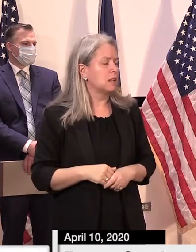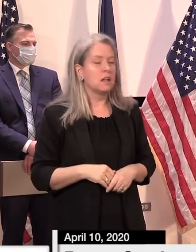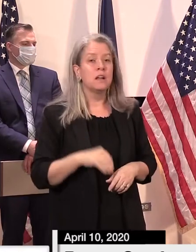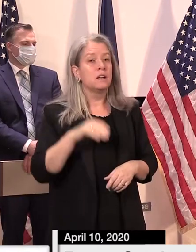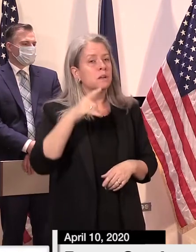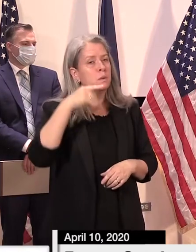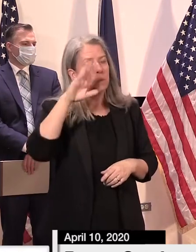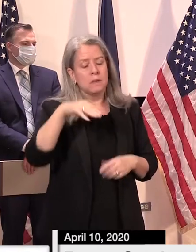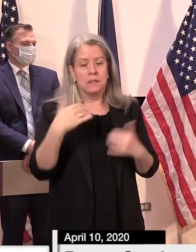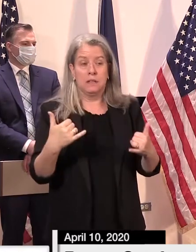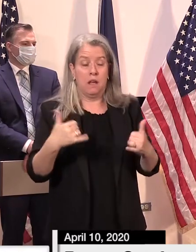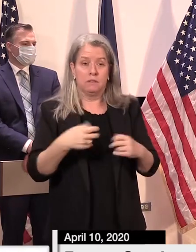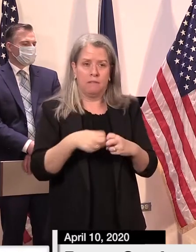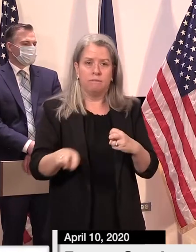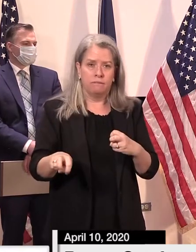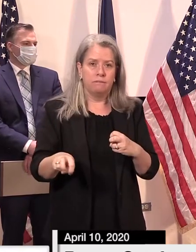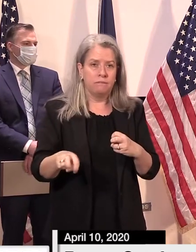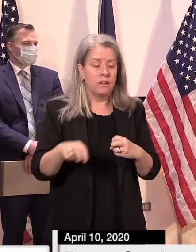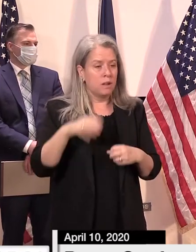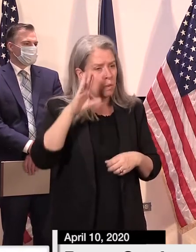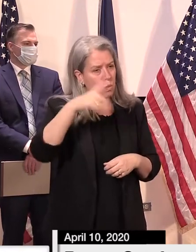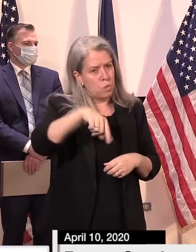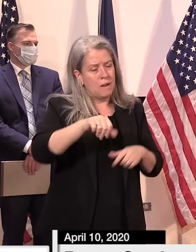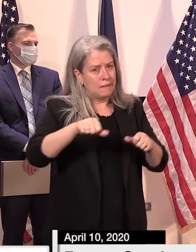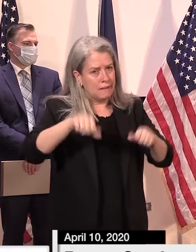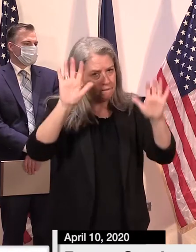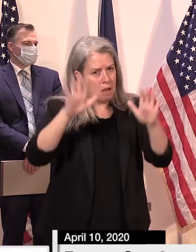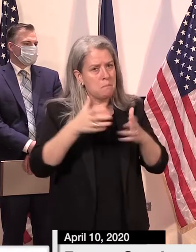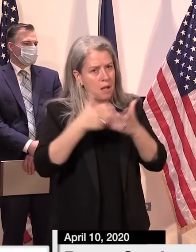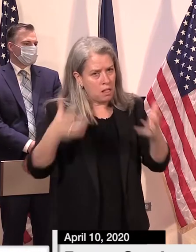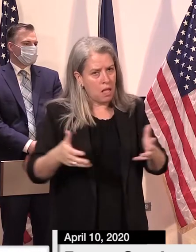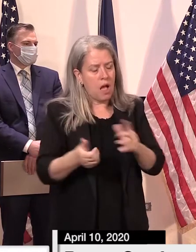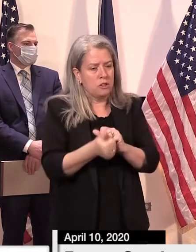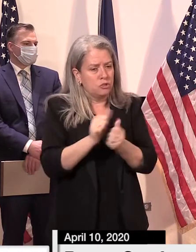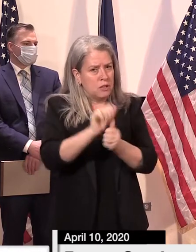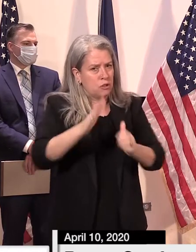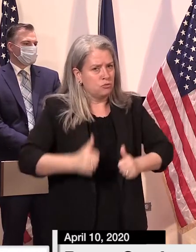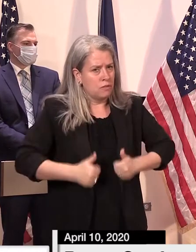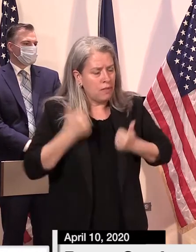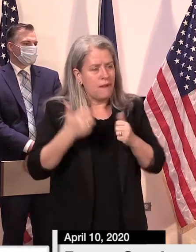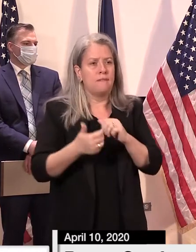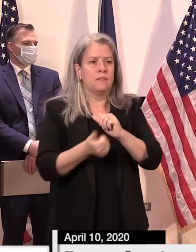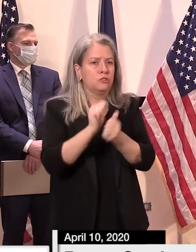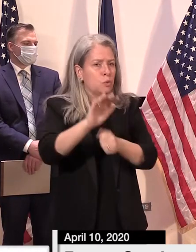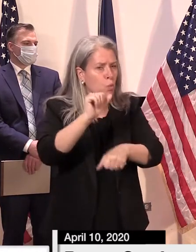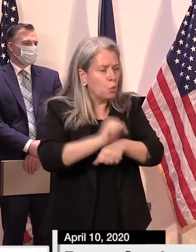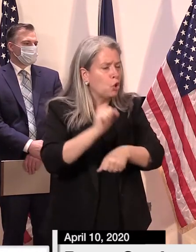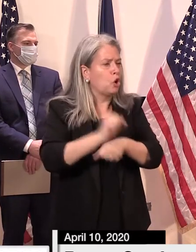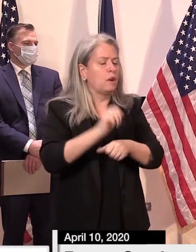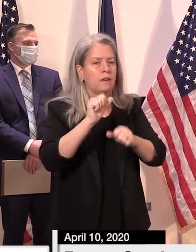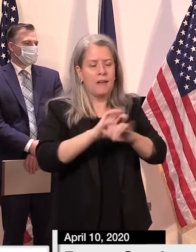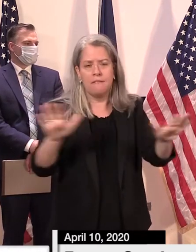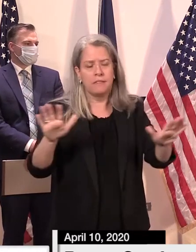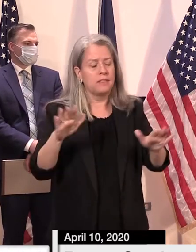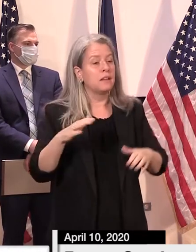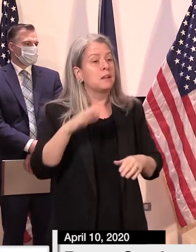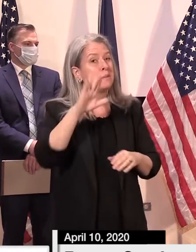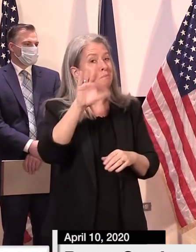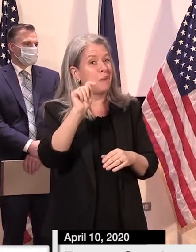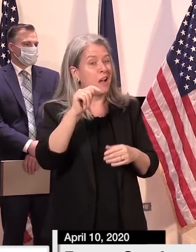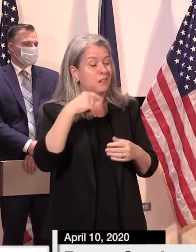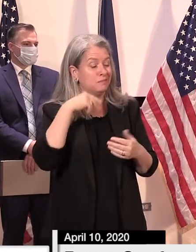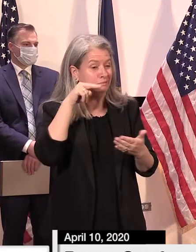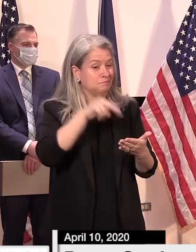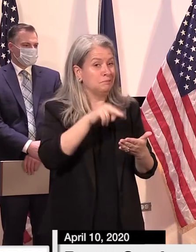and you're making great sacrifices, the fact is, and the data shows, what we're doing is really